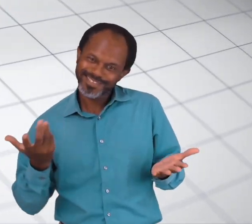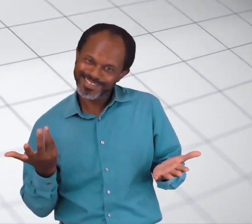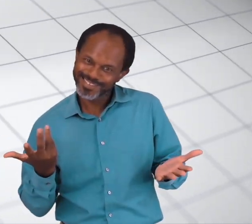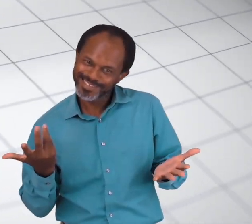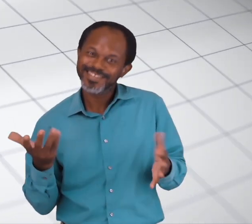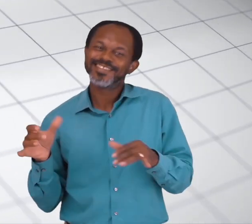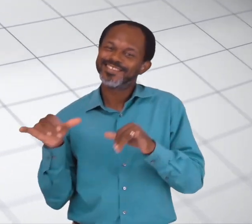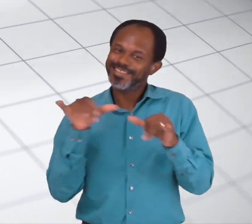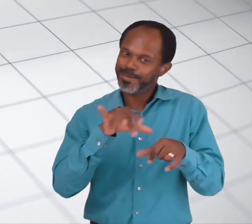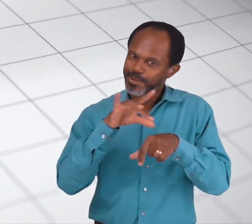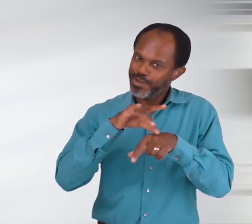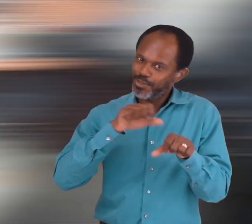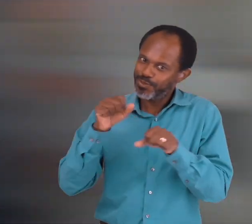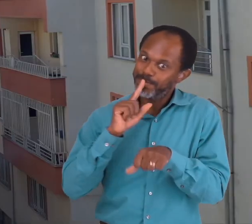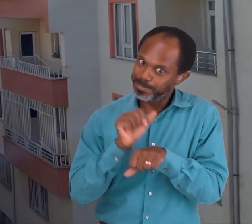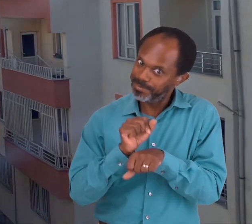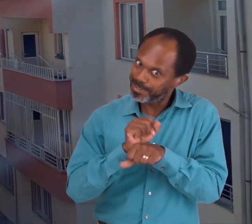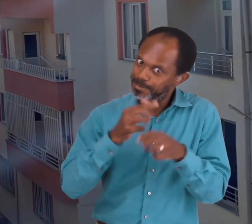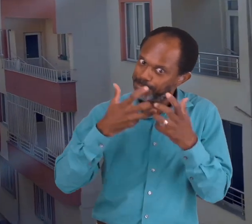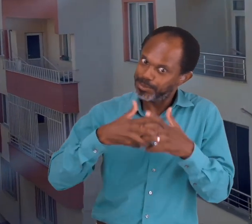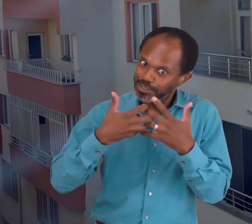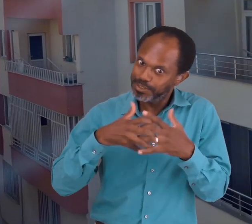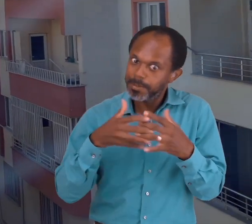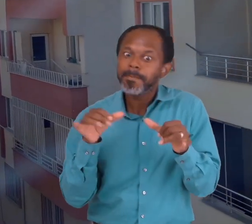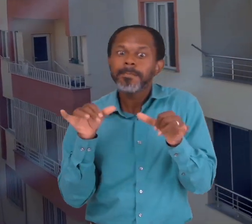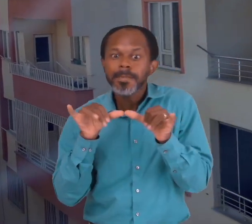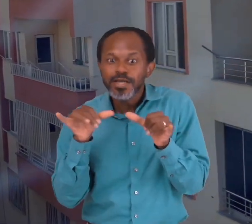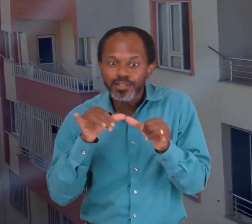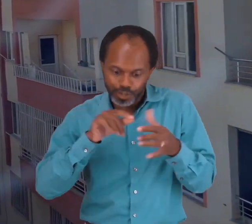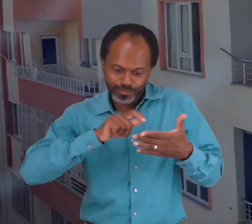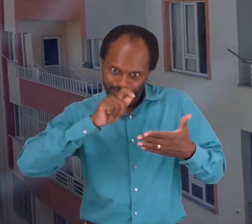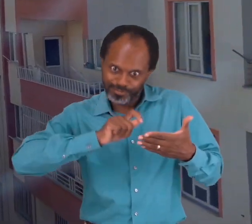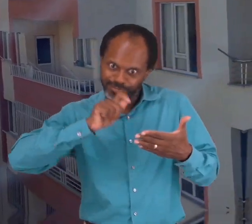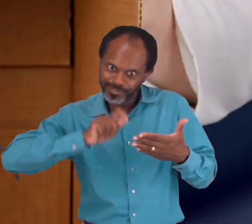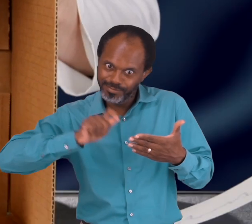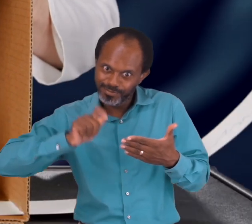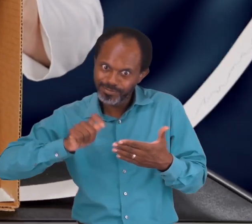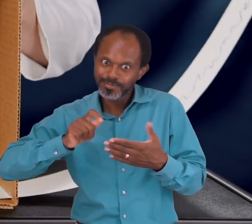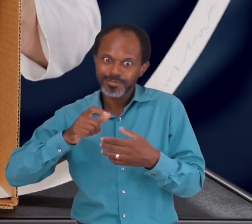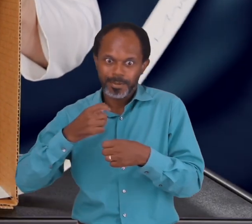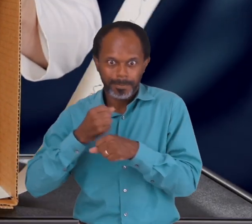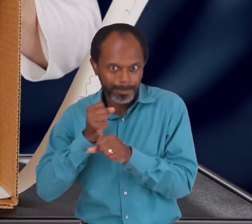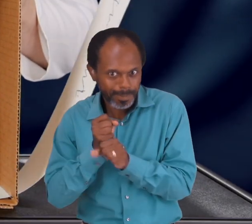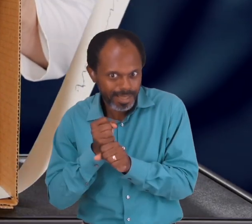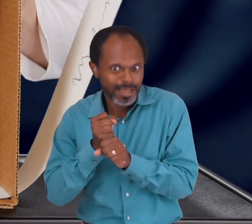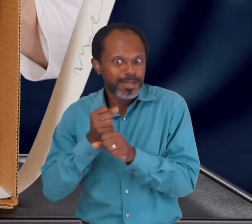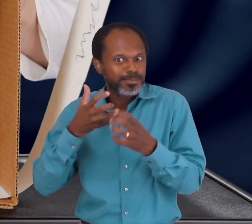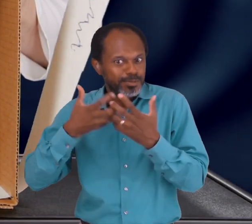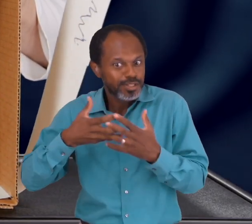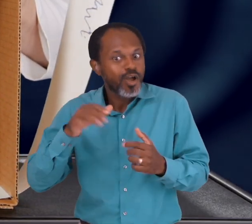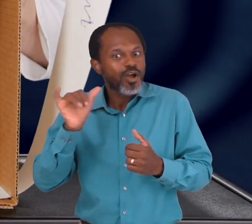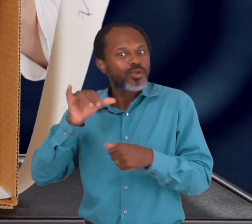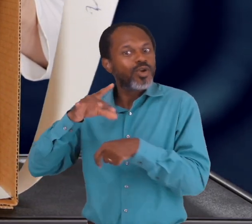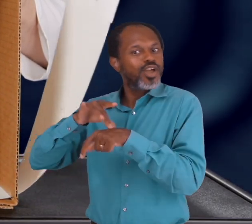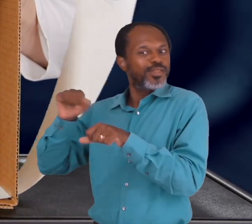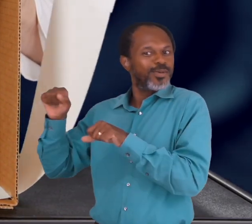seismograph, but our own earthquake as well. Now, we can analyze the data just like